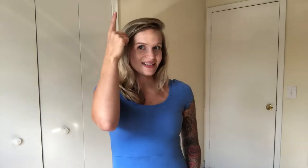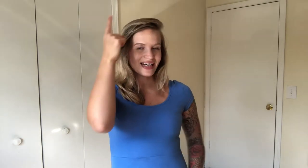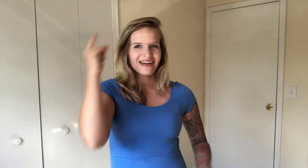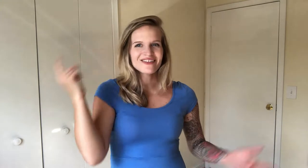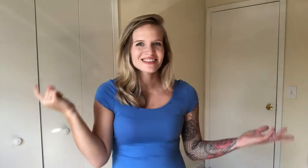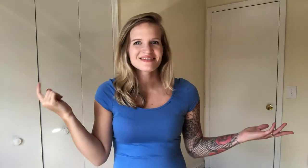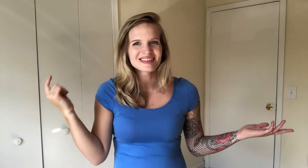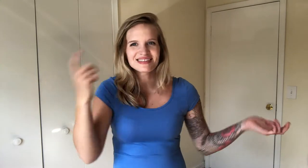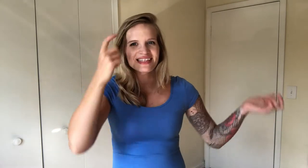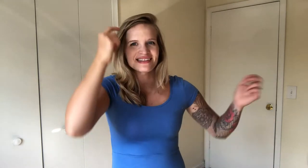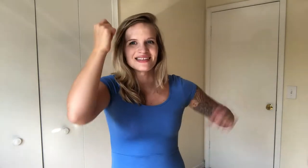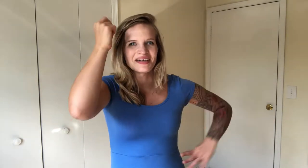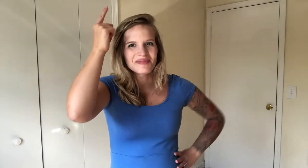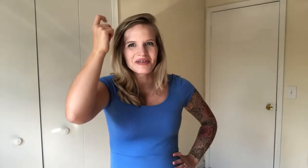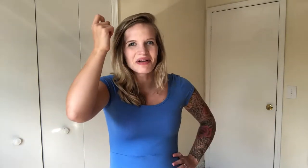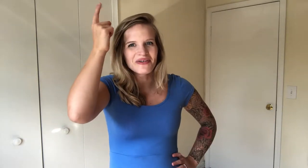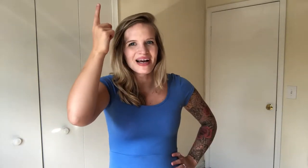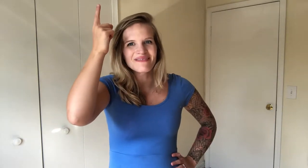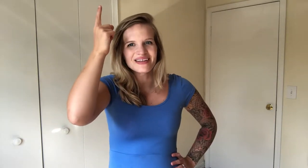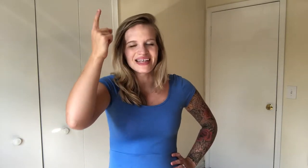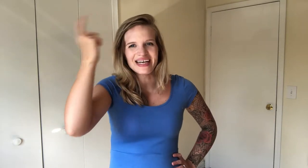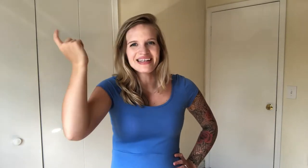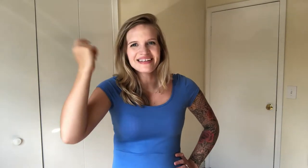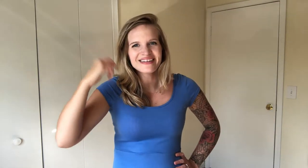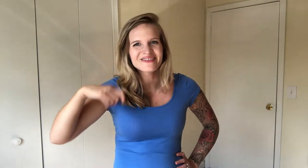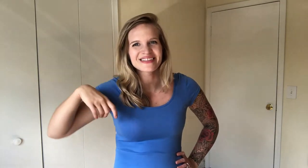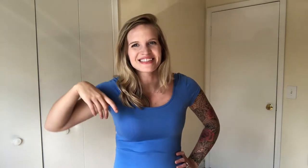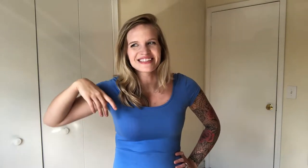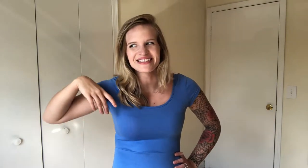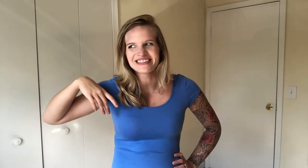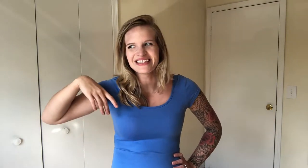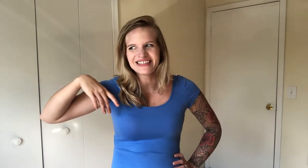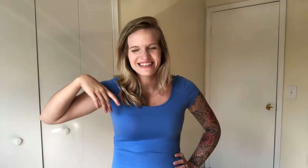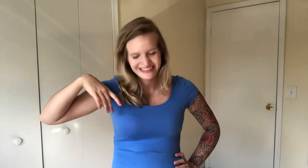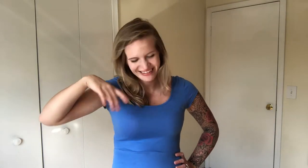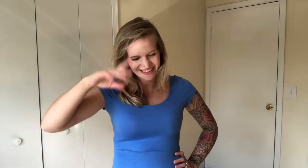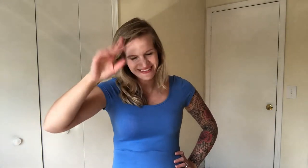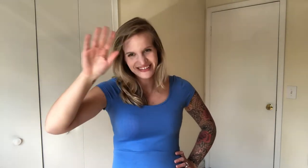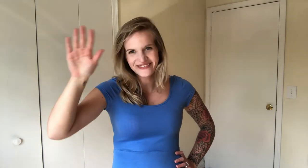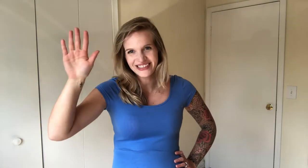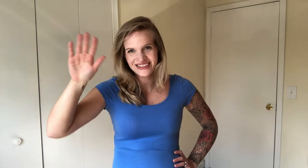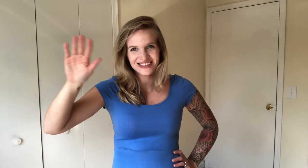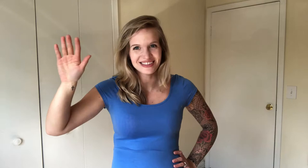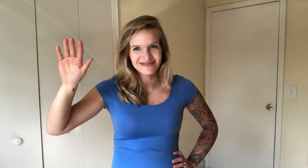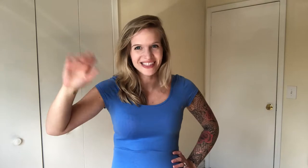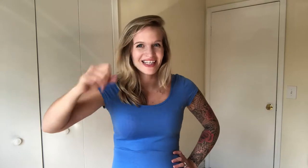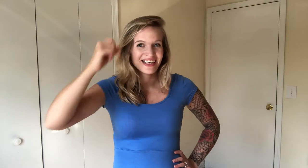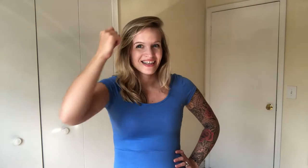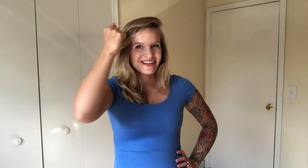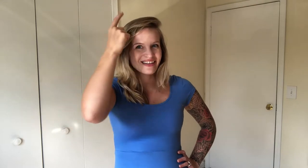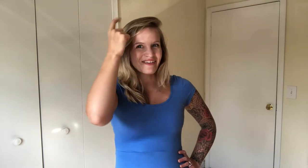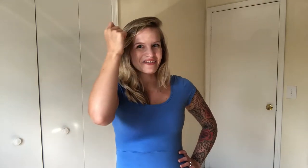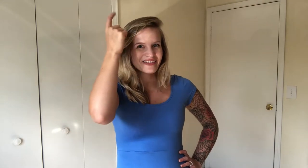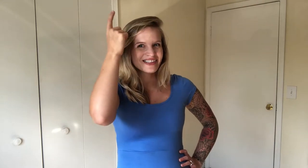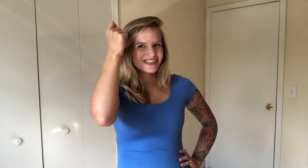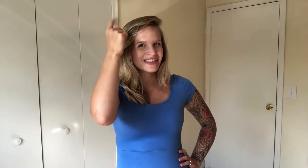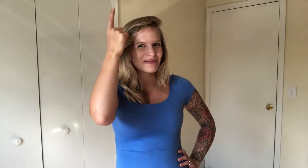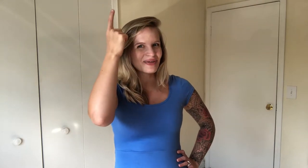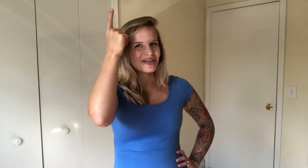That thing. This is like a light bulb going off from the head. know. Because you're understanding it. No. Nobody else. Just me. Okay. Well flicker the light bulb.